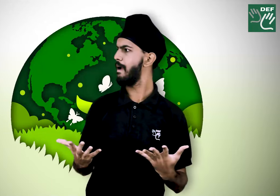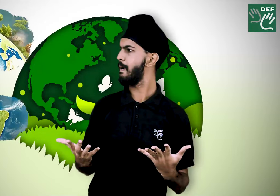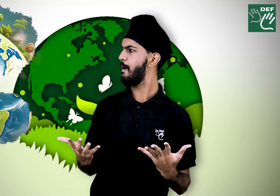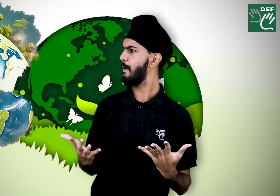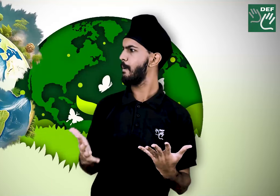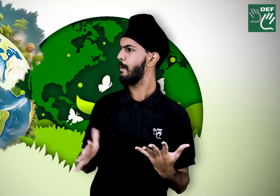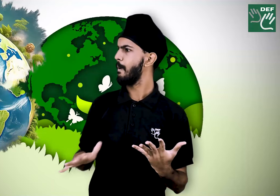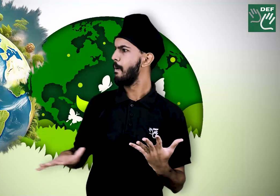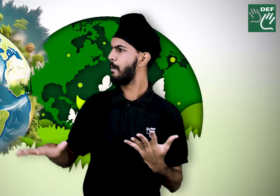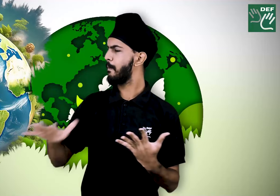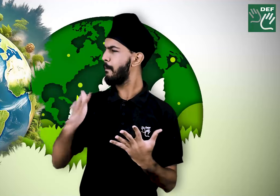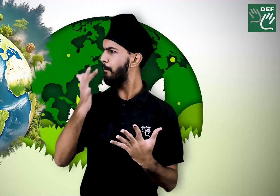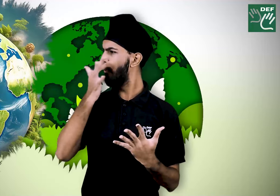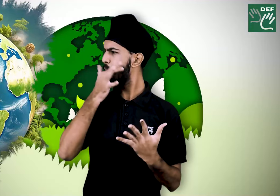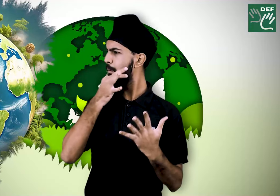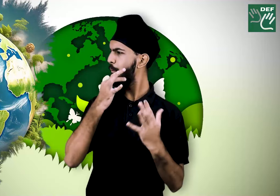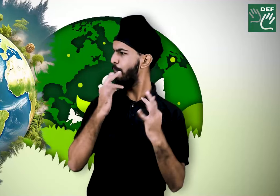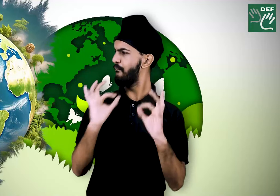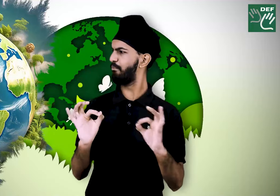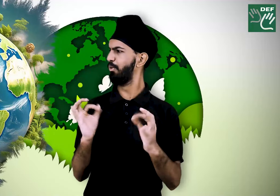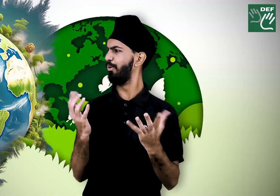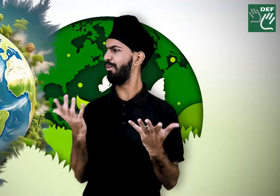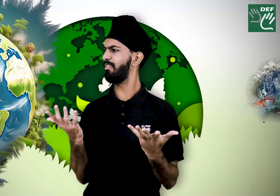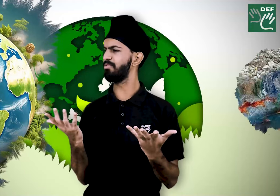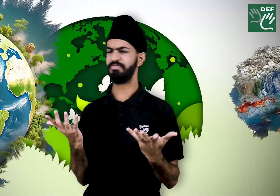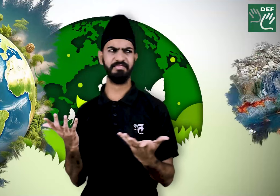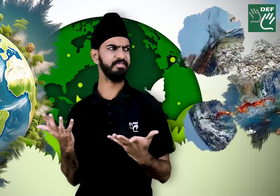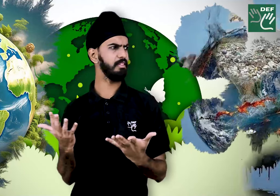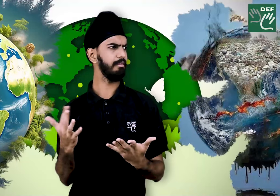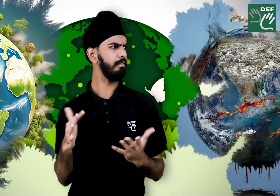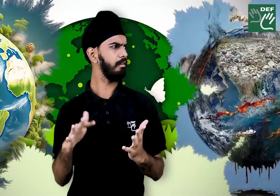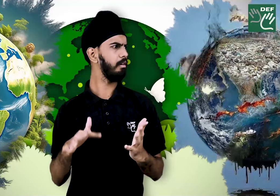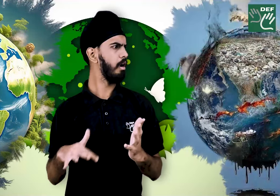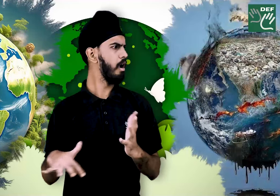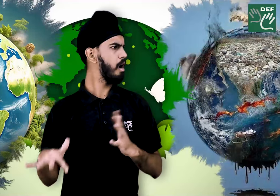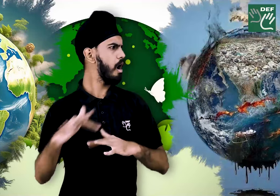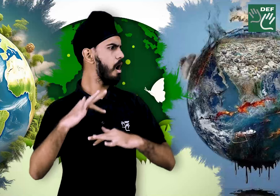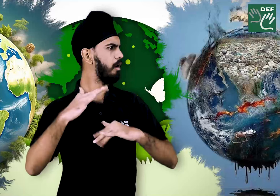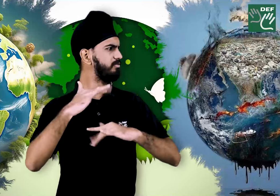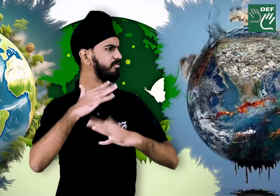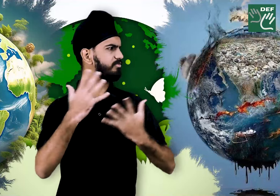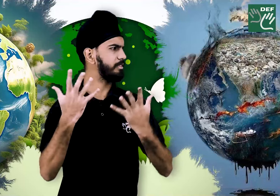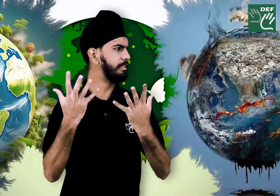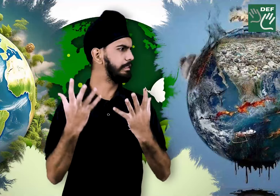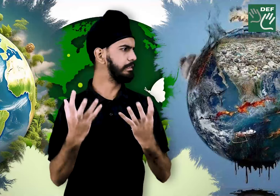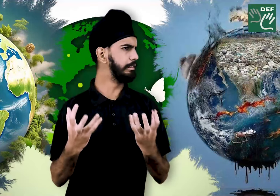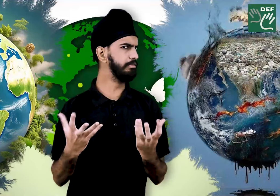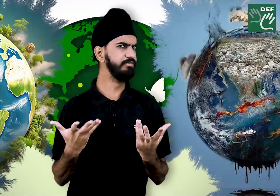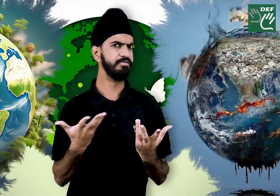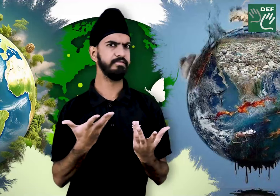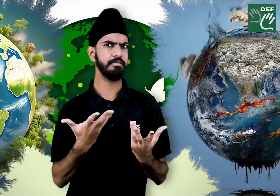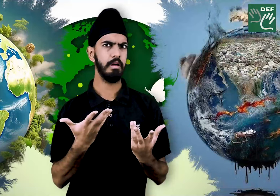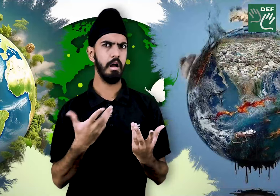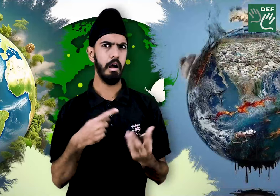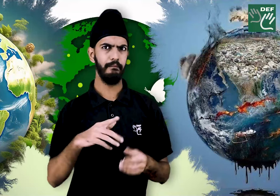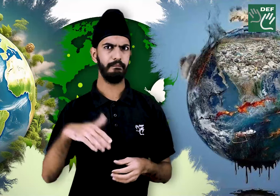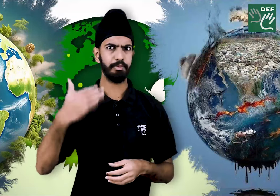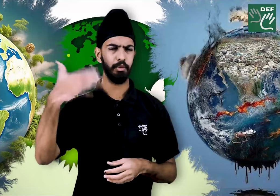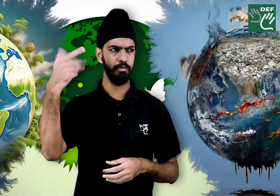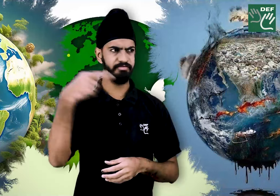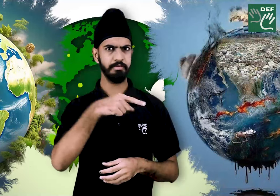Wow, our planet is so beautiful. Oh, it's a disaster now. What if this is our planet's